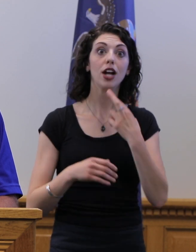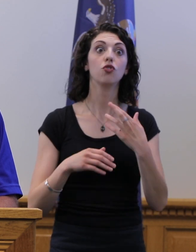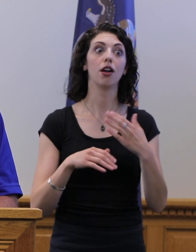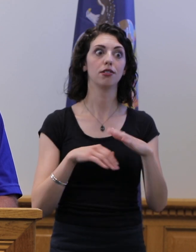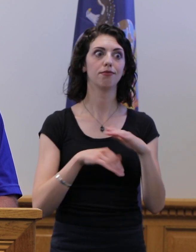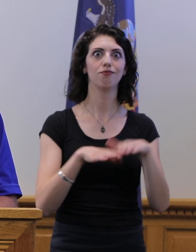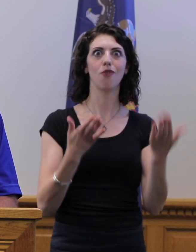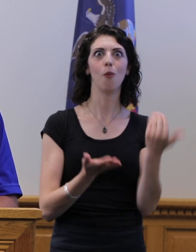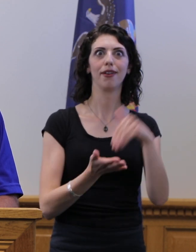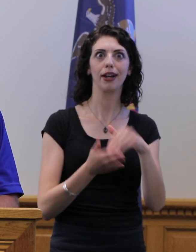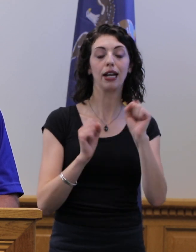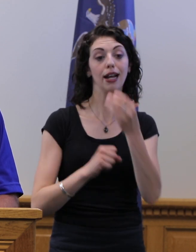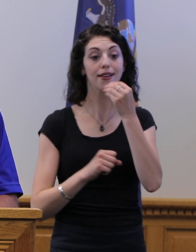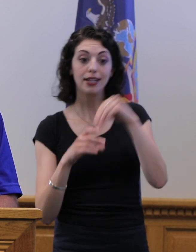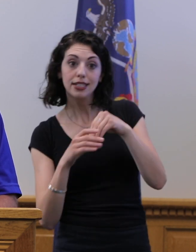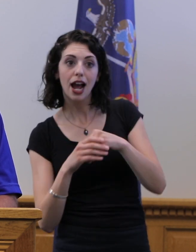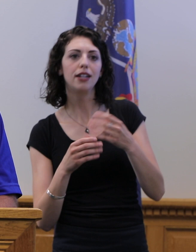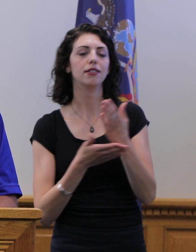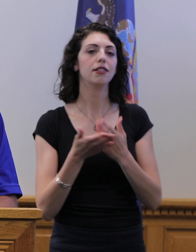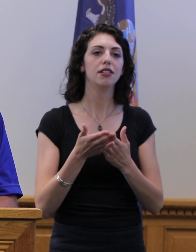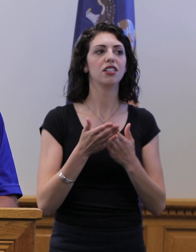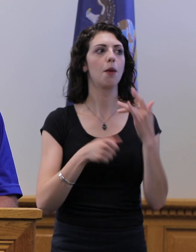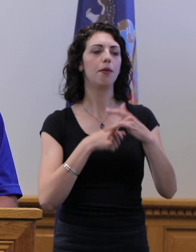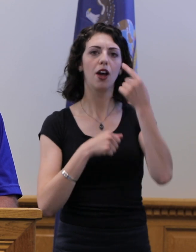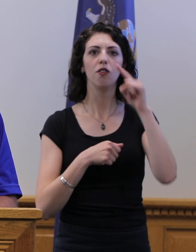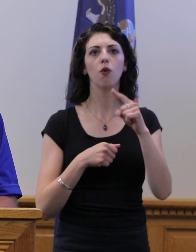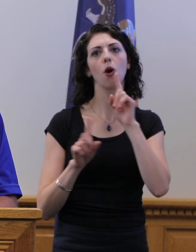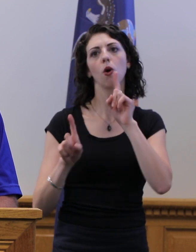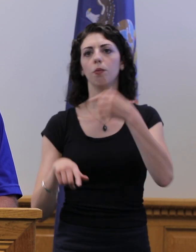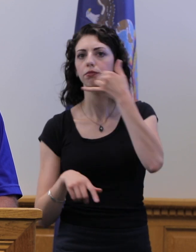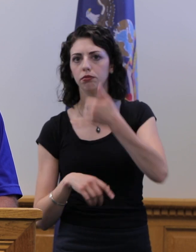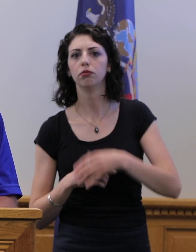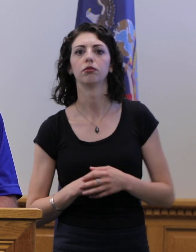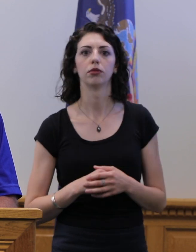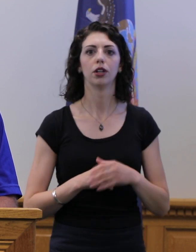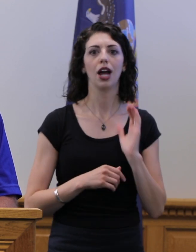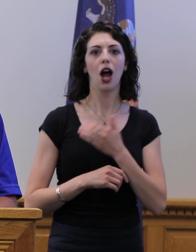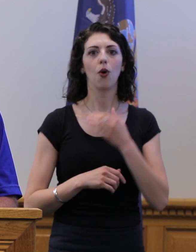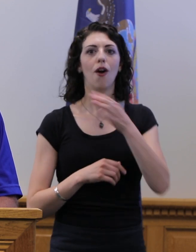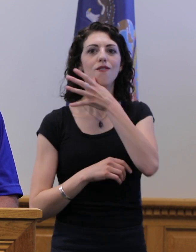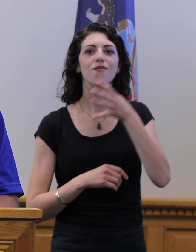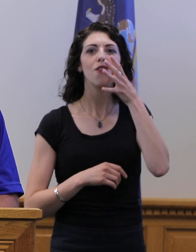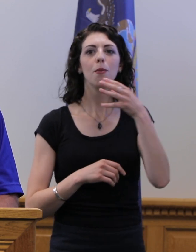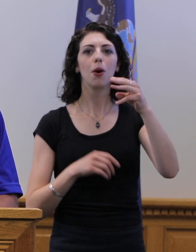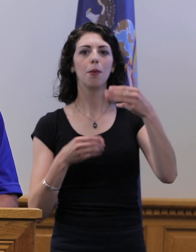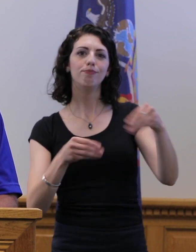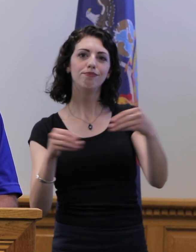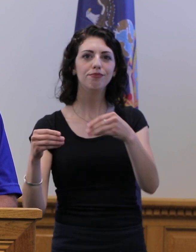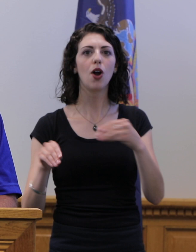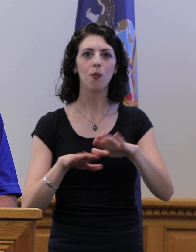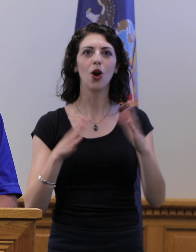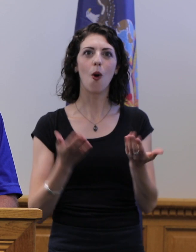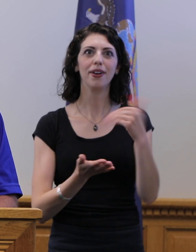dining and others for takeout. Our fishing charters are out on the lakes and our farmers markets are opening back up. It's